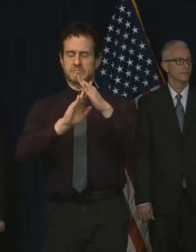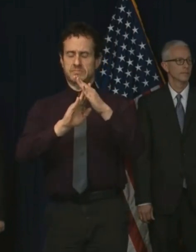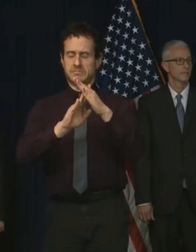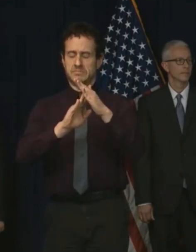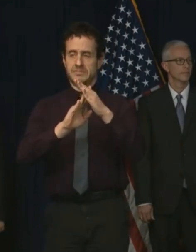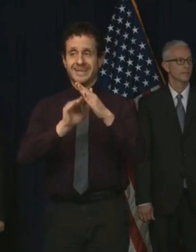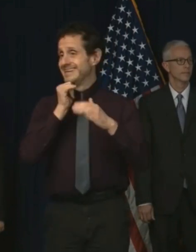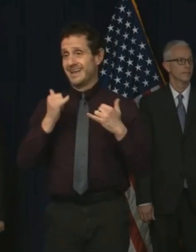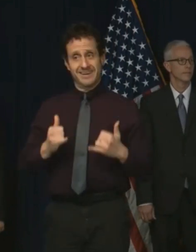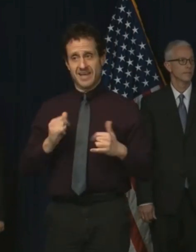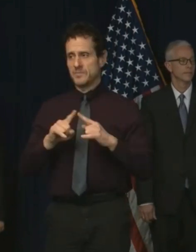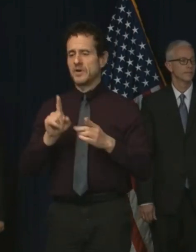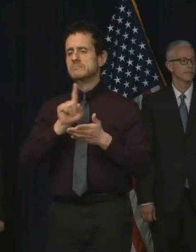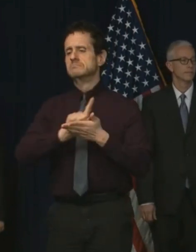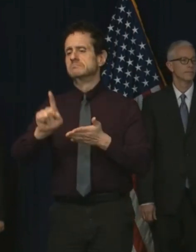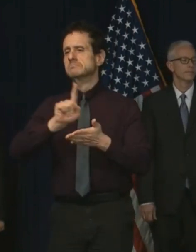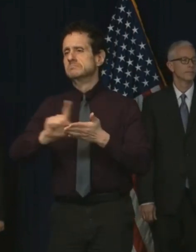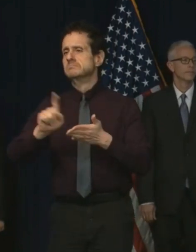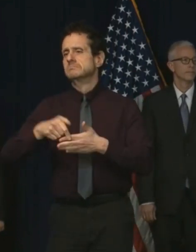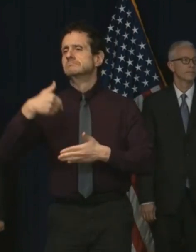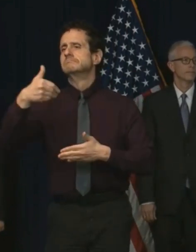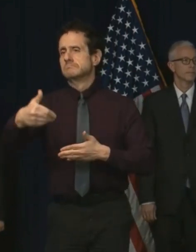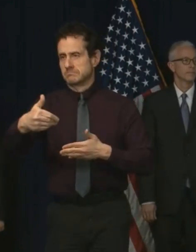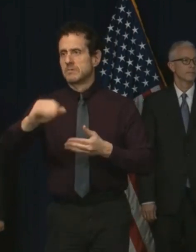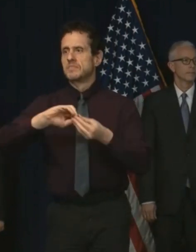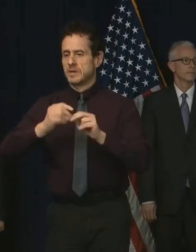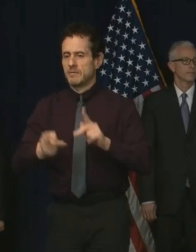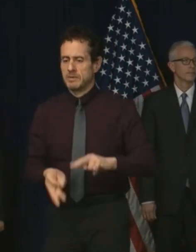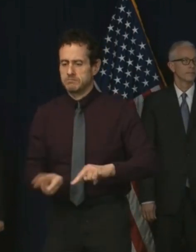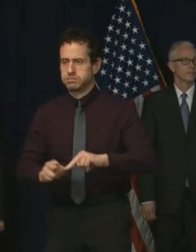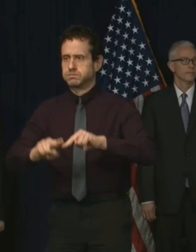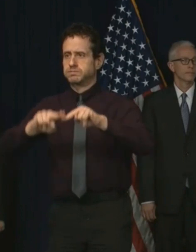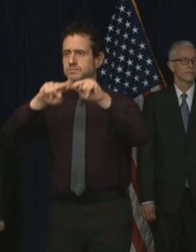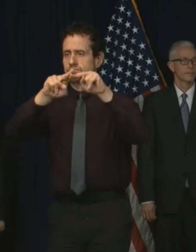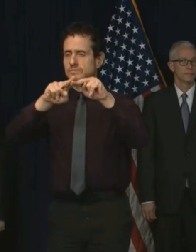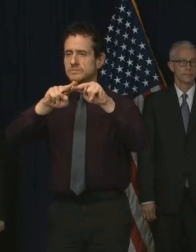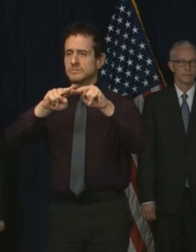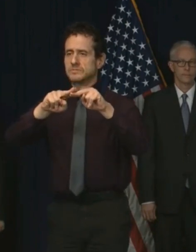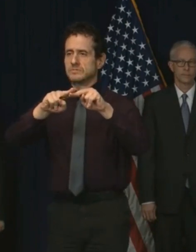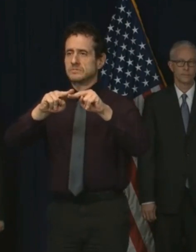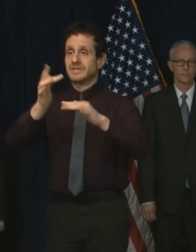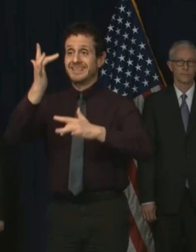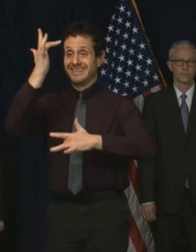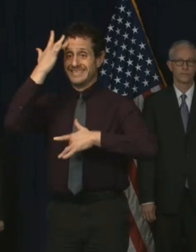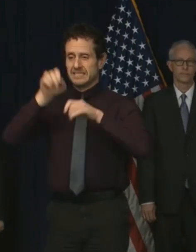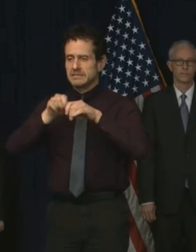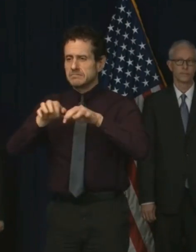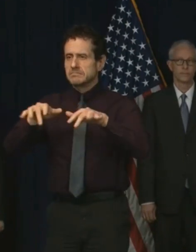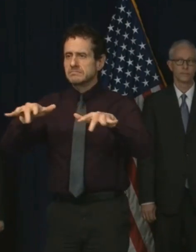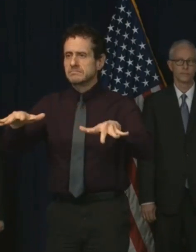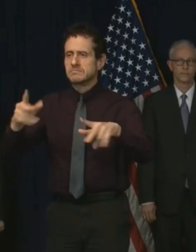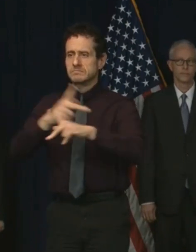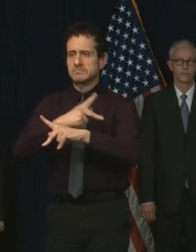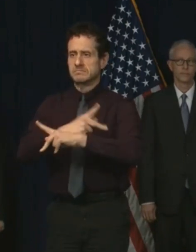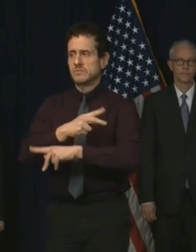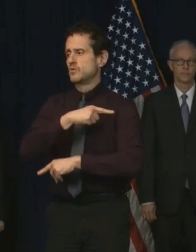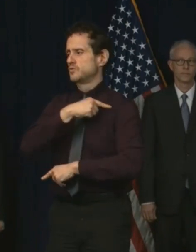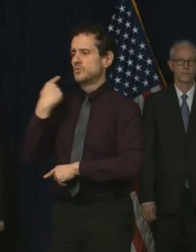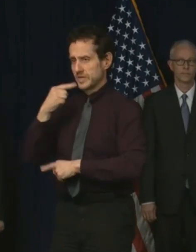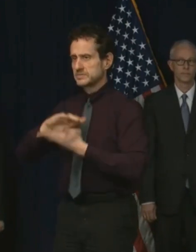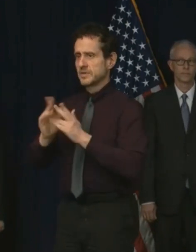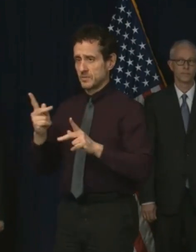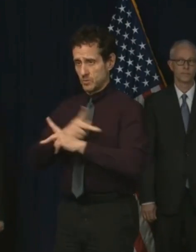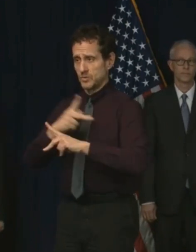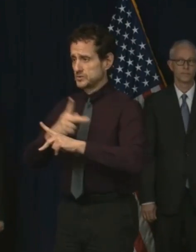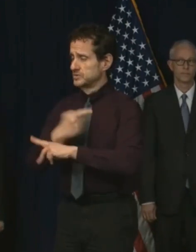weeks from now. The virus's spread is growing. So are its risks. We must not let up now.